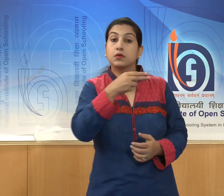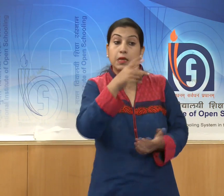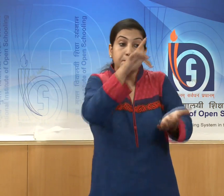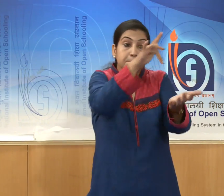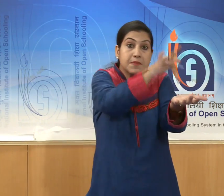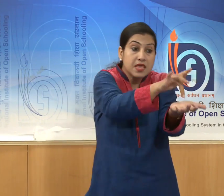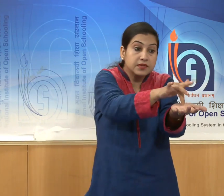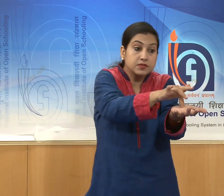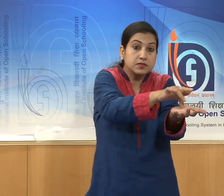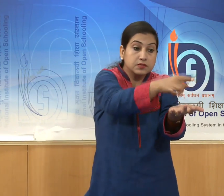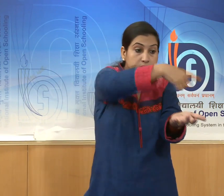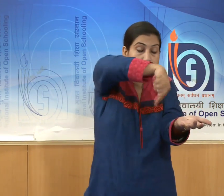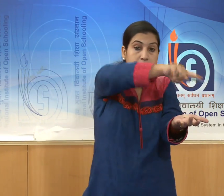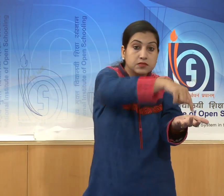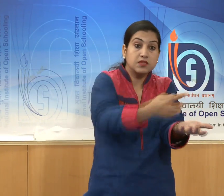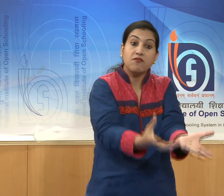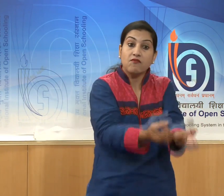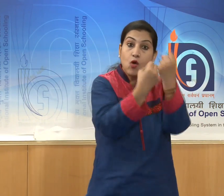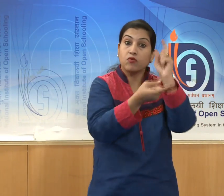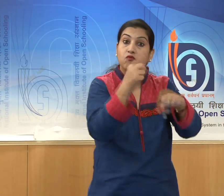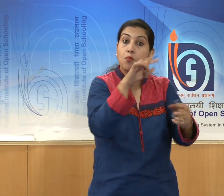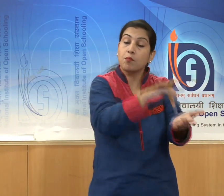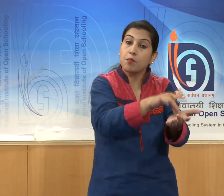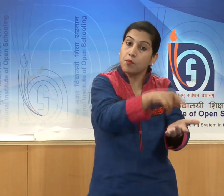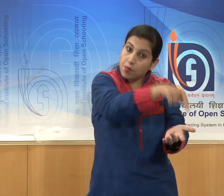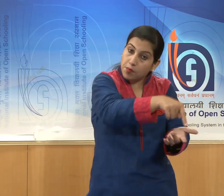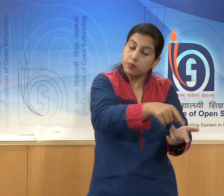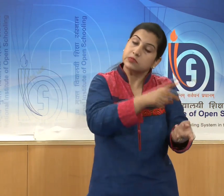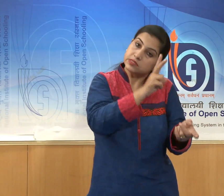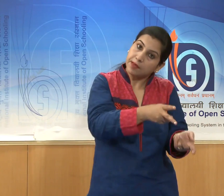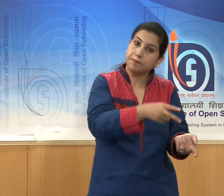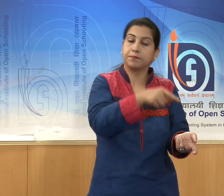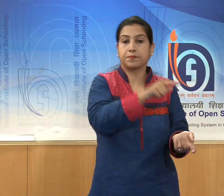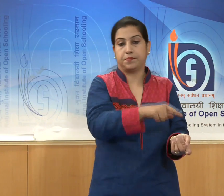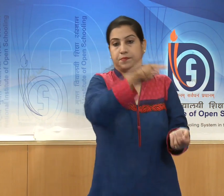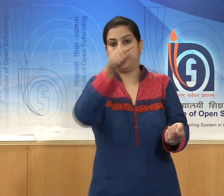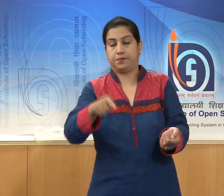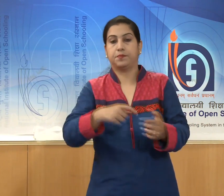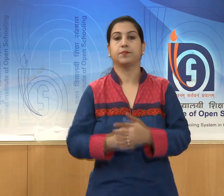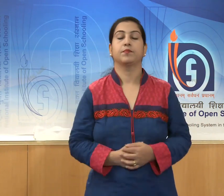from where this is found.